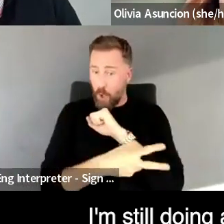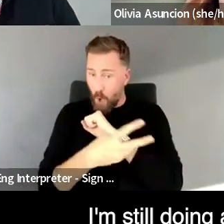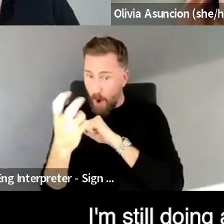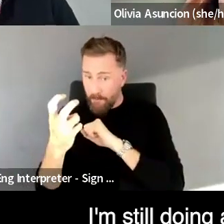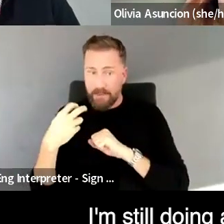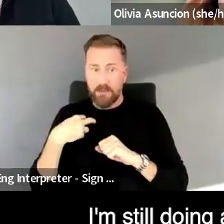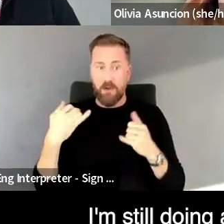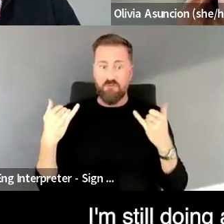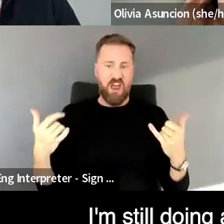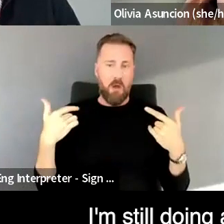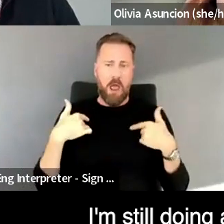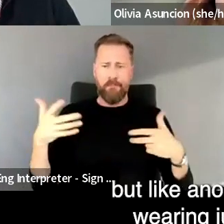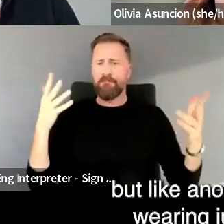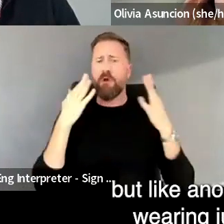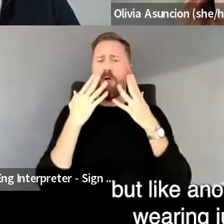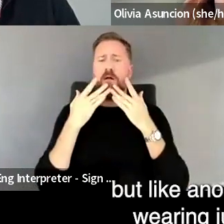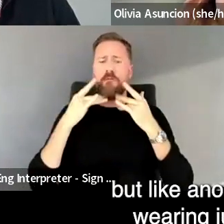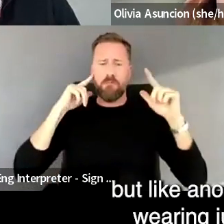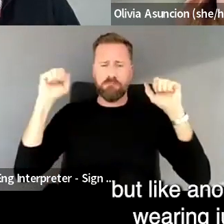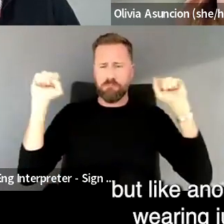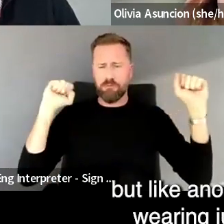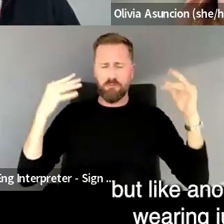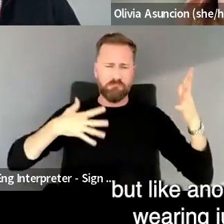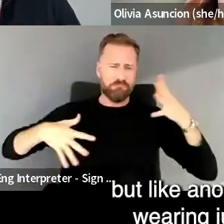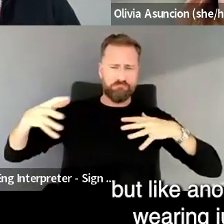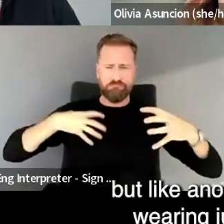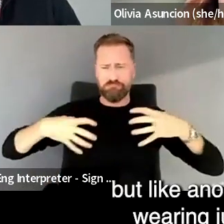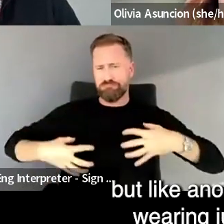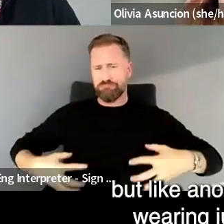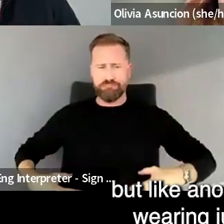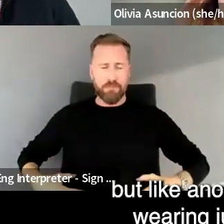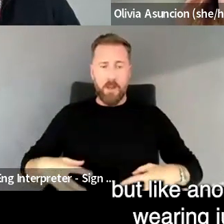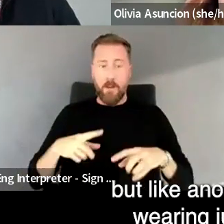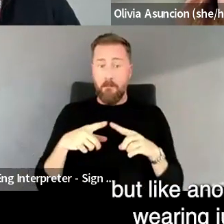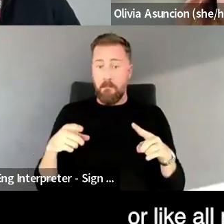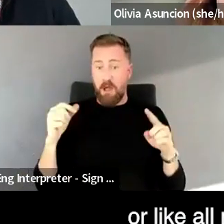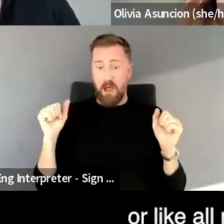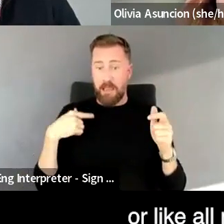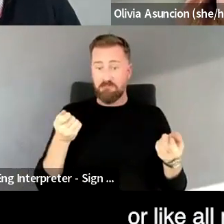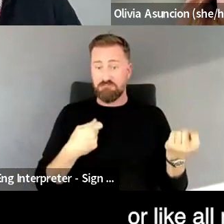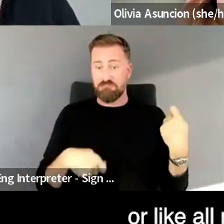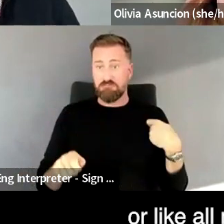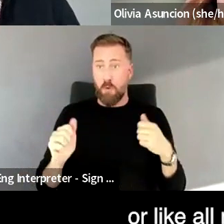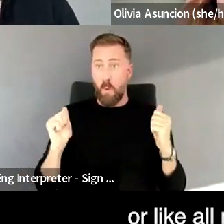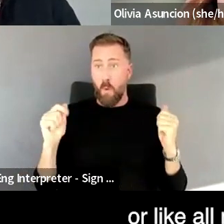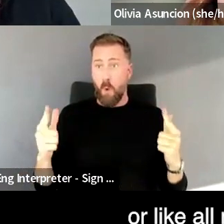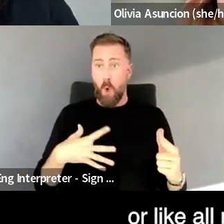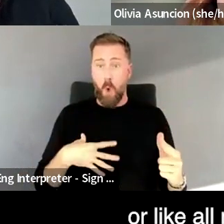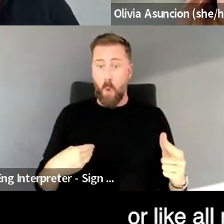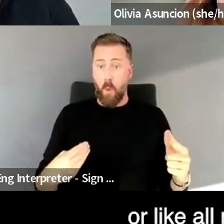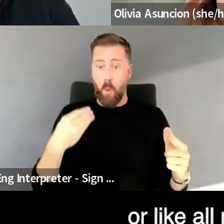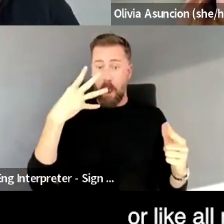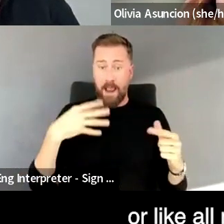all very colorful stuff, but like another way could be wearing just like all white or like all reflective